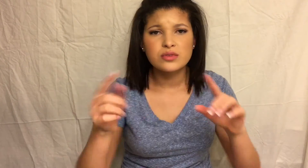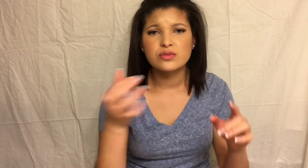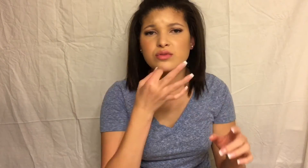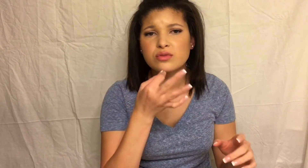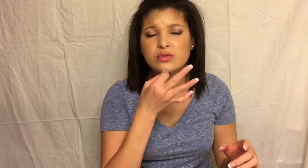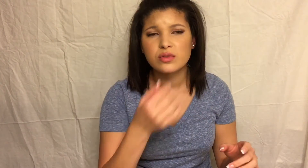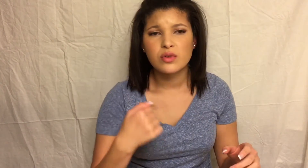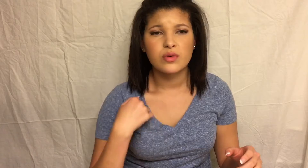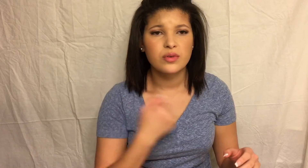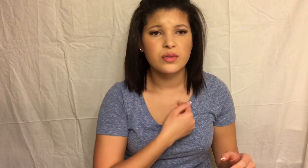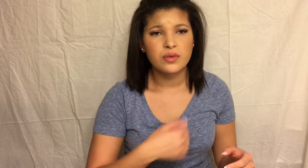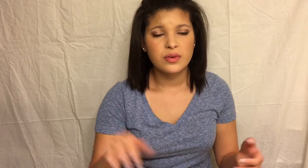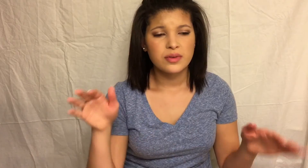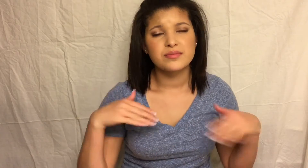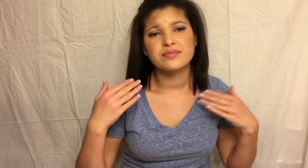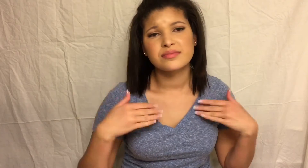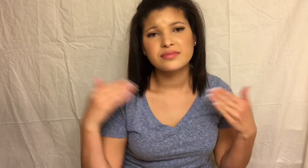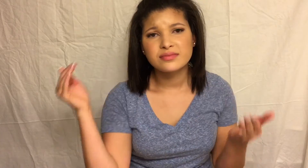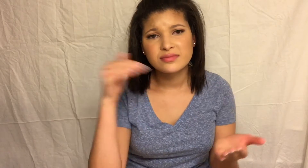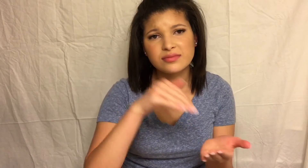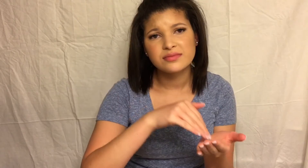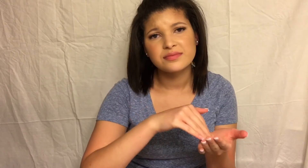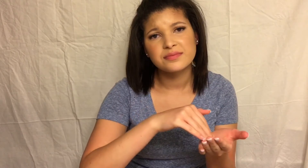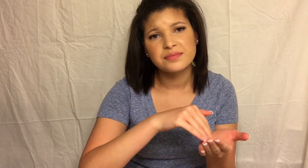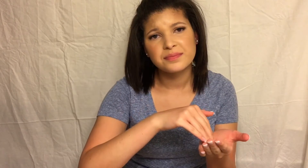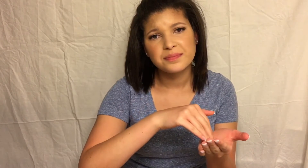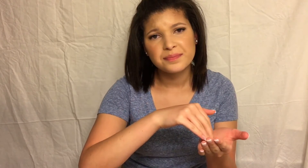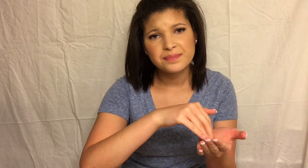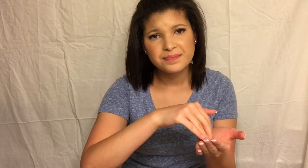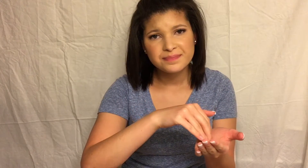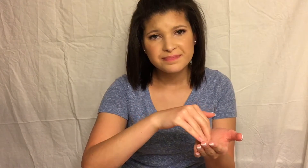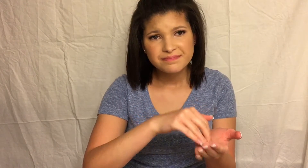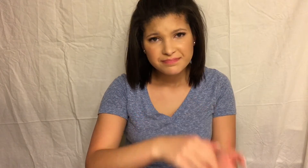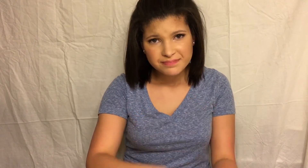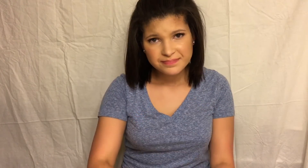we're lost but soon we'll be found Oh,